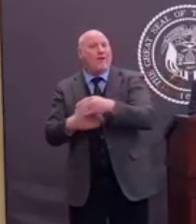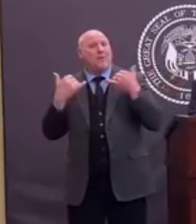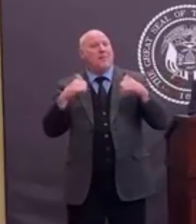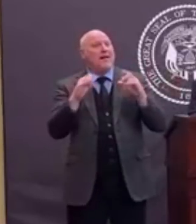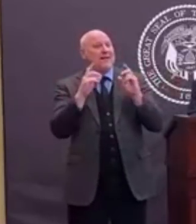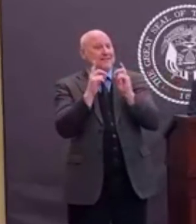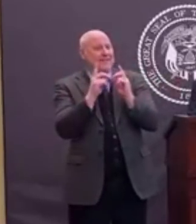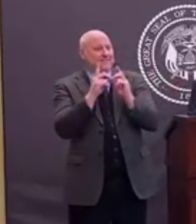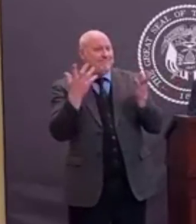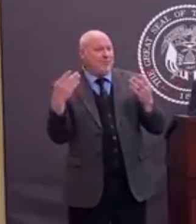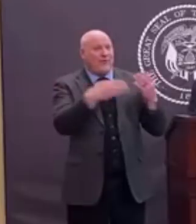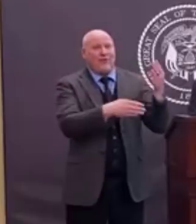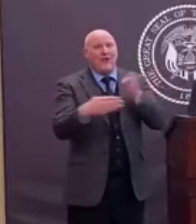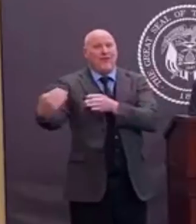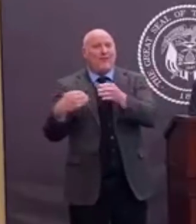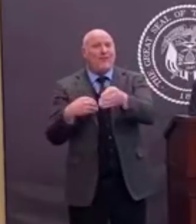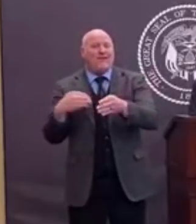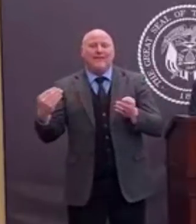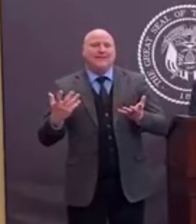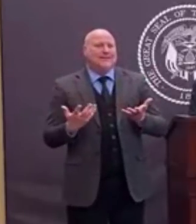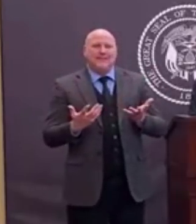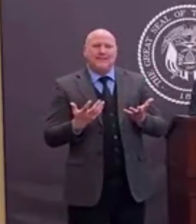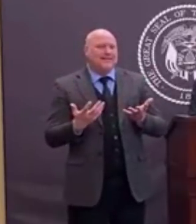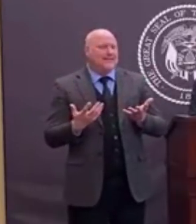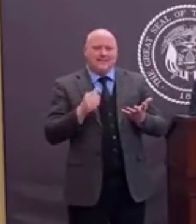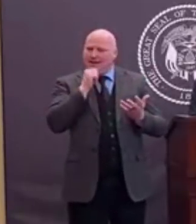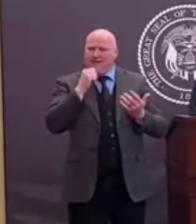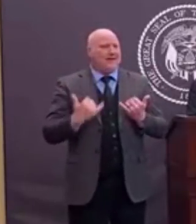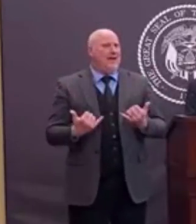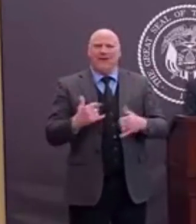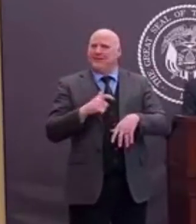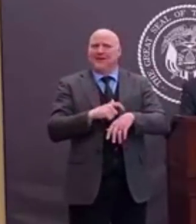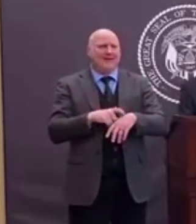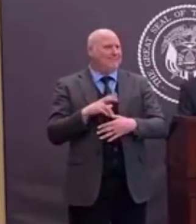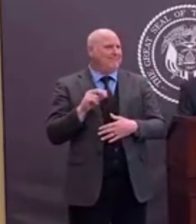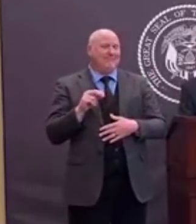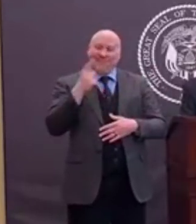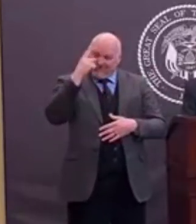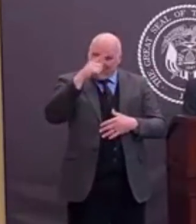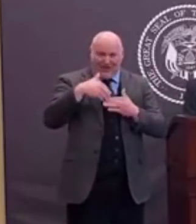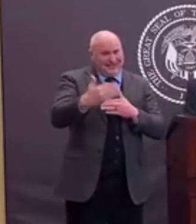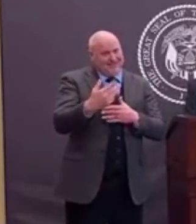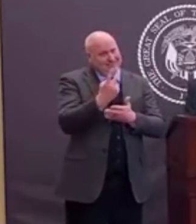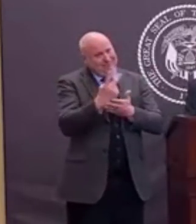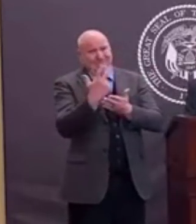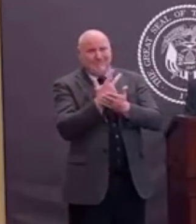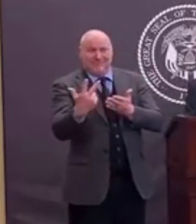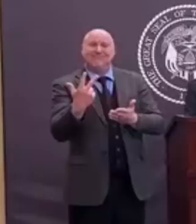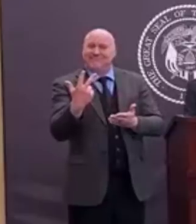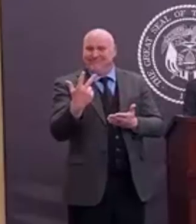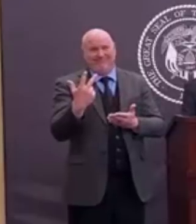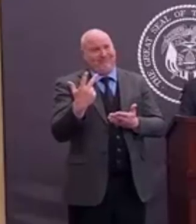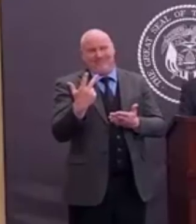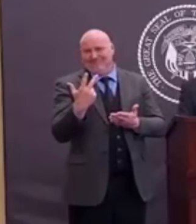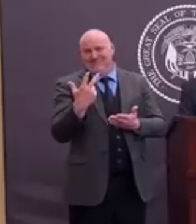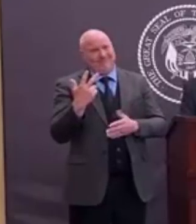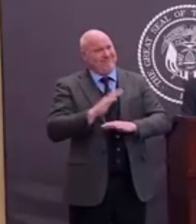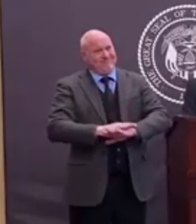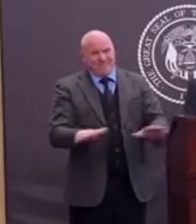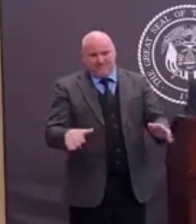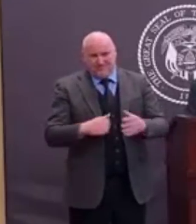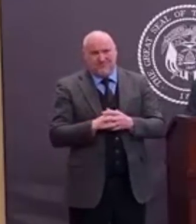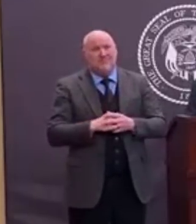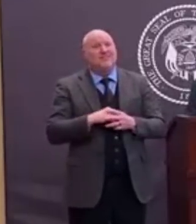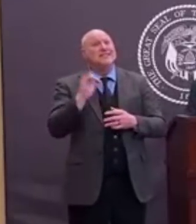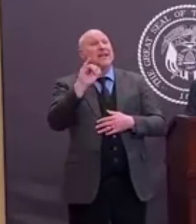to, but it's something we need to enforce here for the next couple of weeks. And do not allow children on the public playground. That's a place where we can have